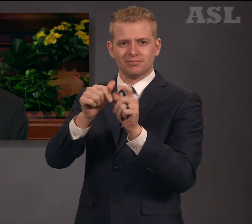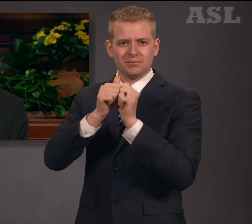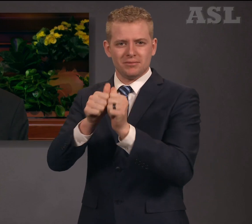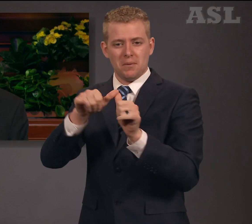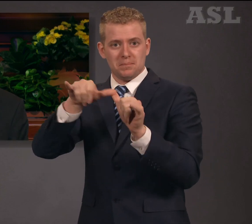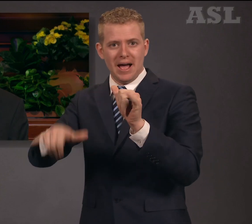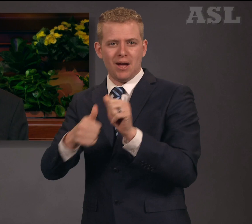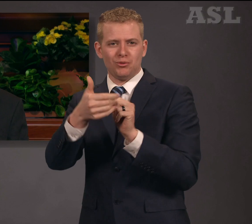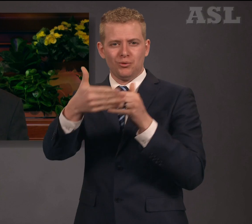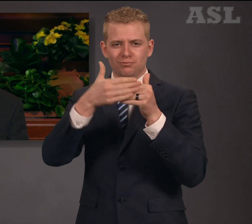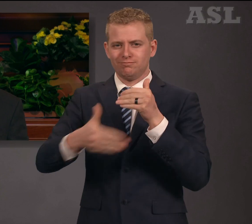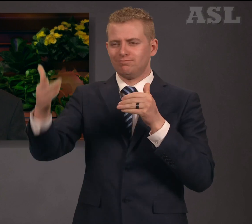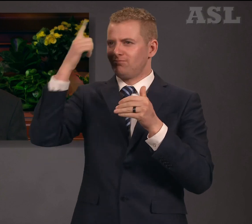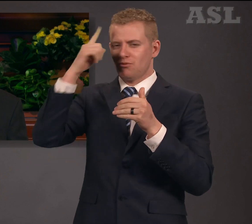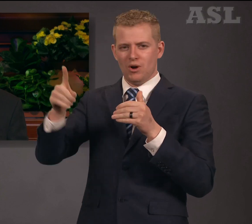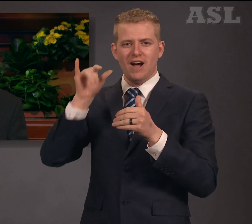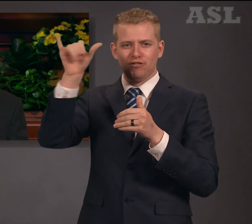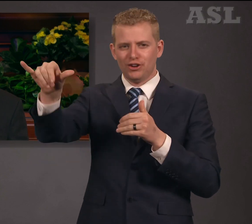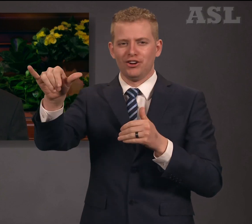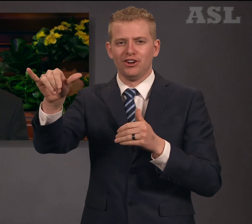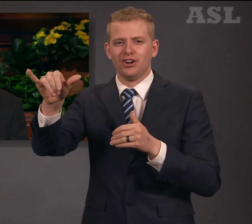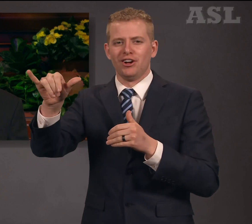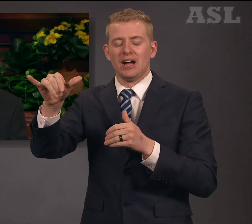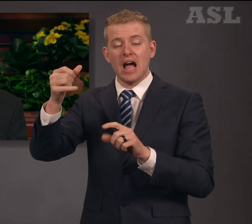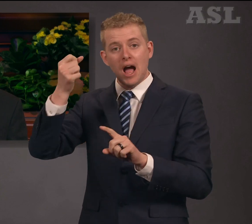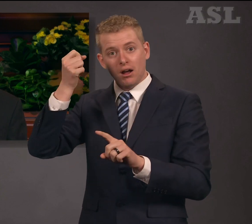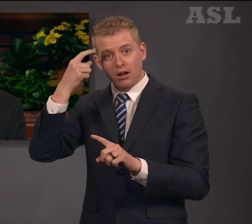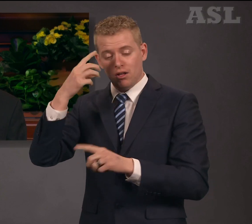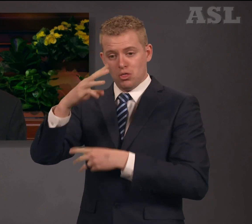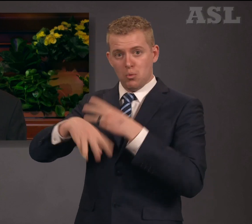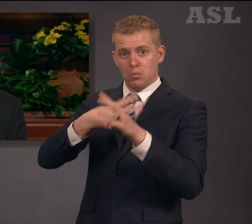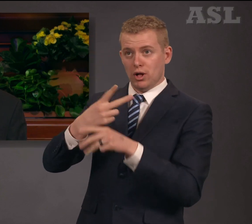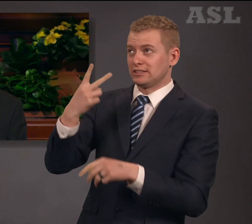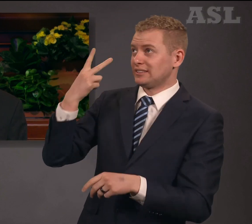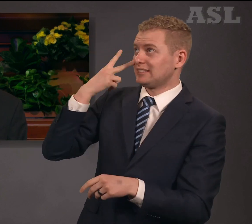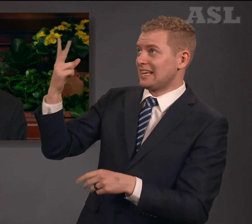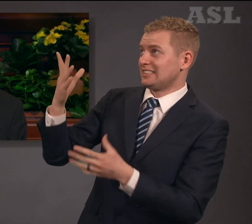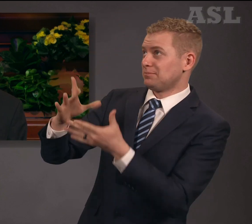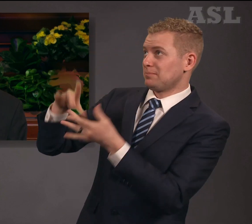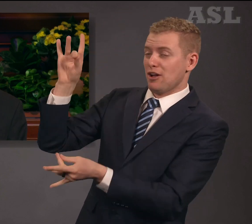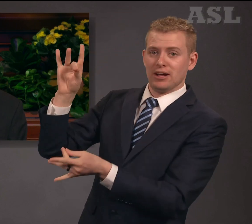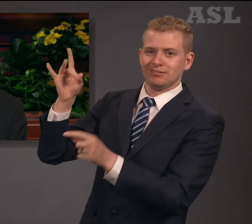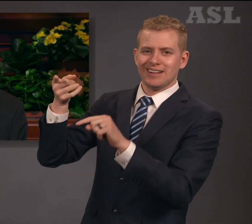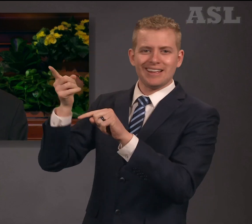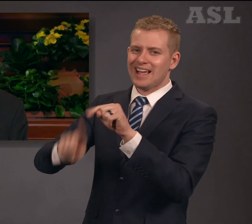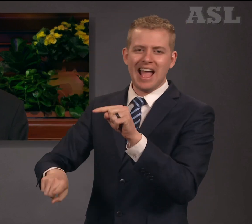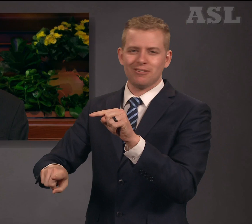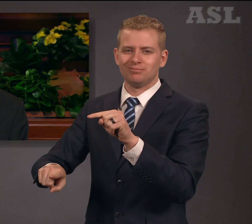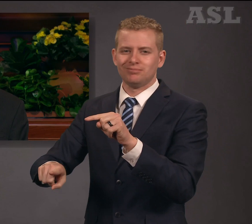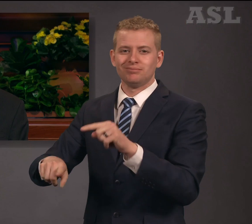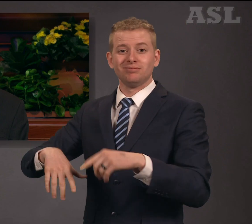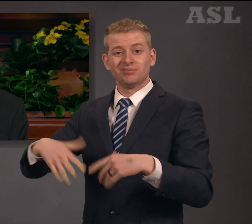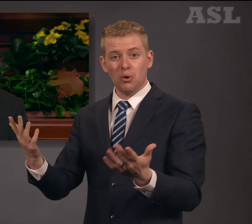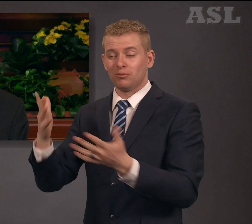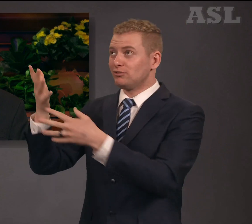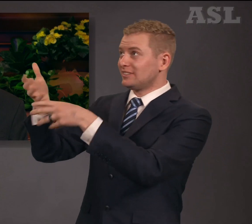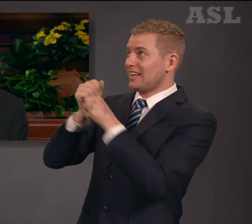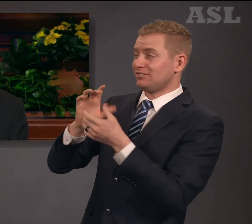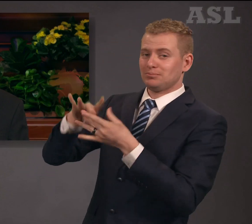Even the Spirit of truth, whom the world cannot receive, because it